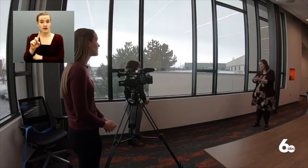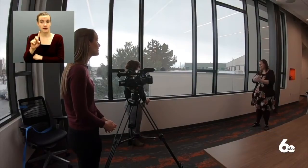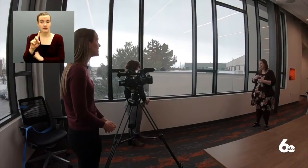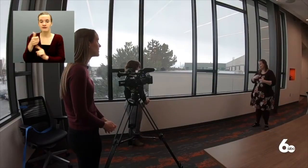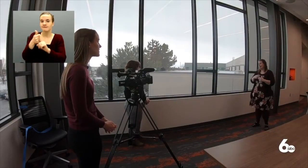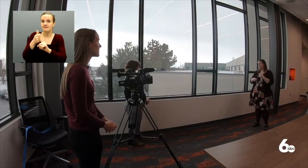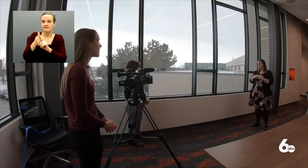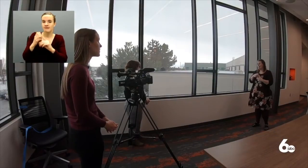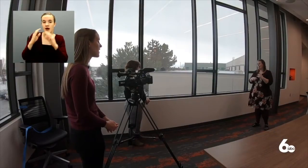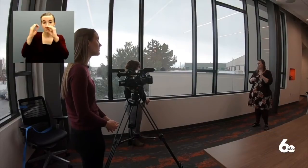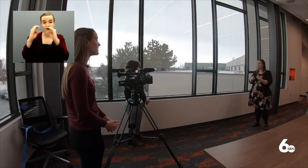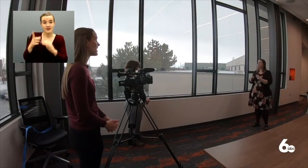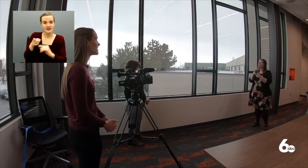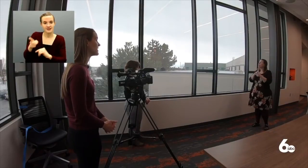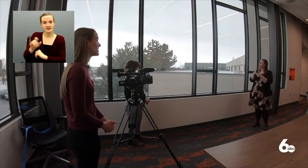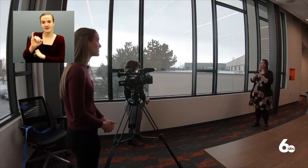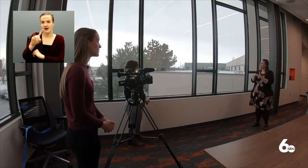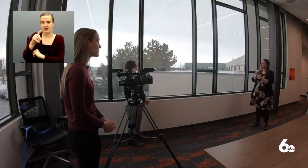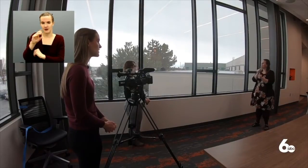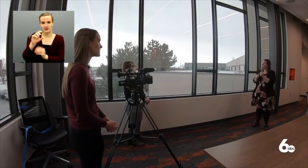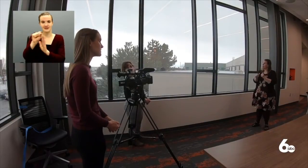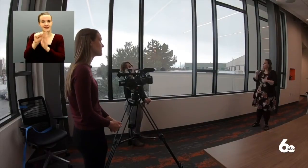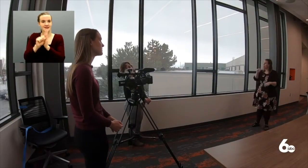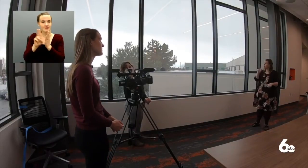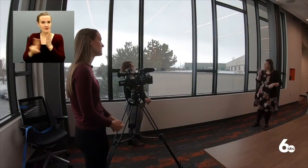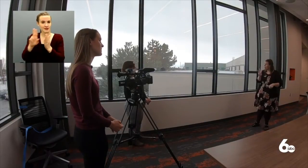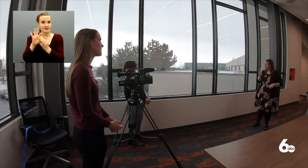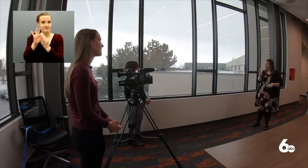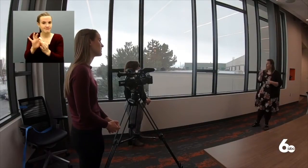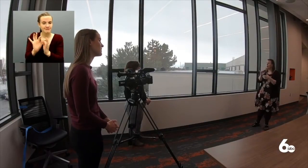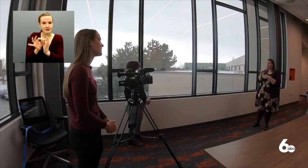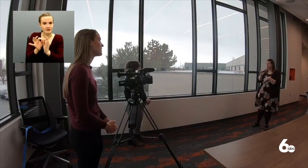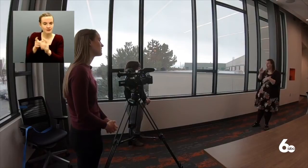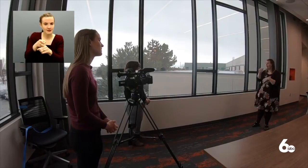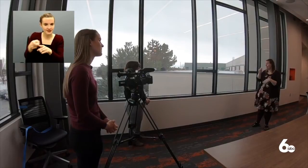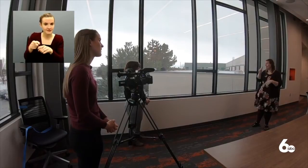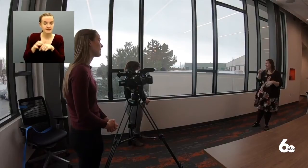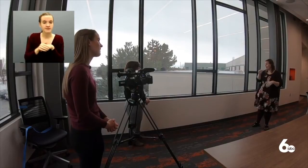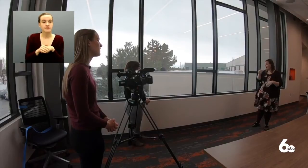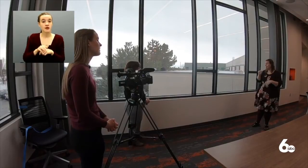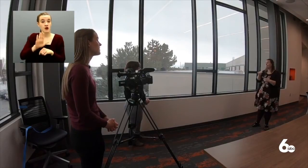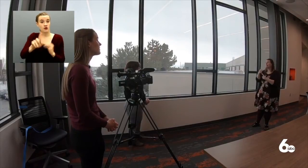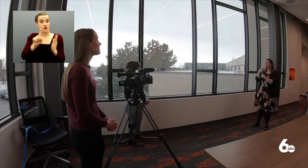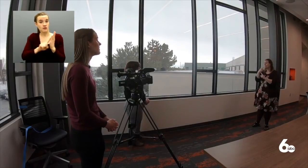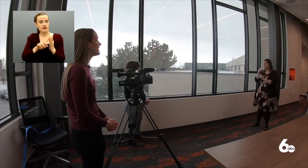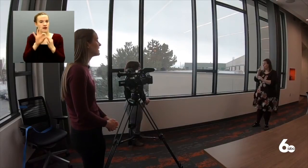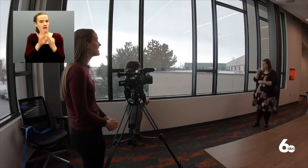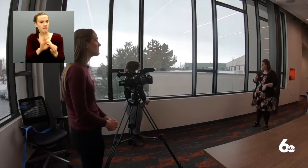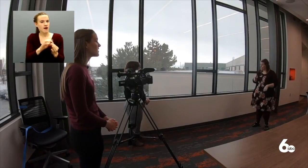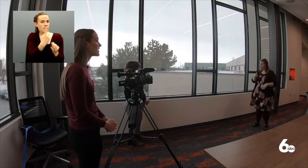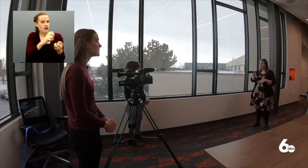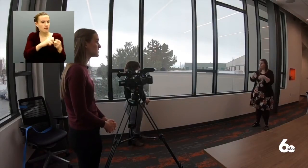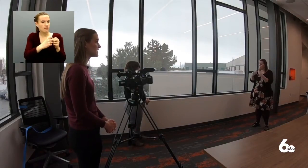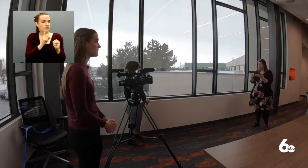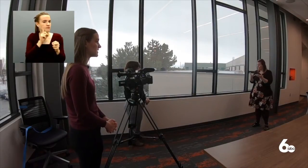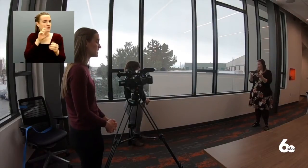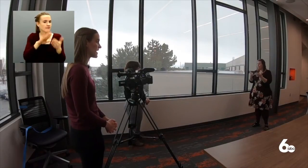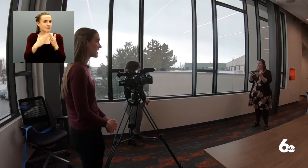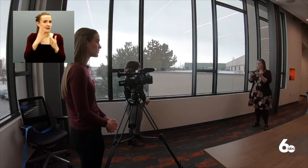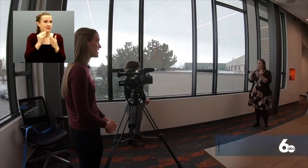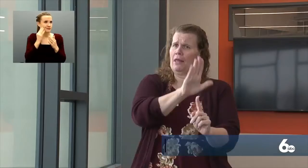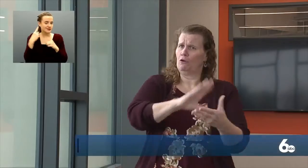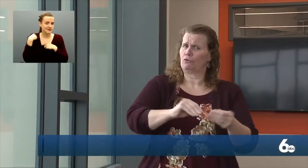interpreting program at Idaho State University. Her research stems from a problem the deaf community has experienced for